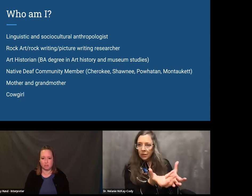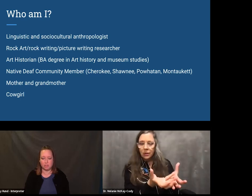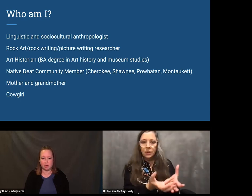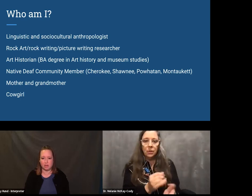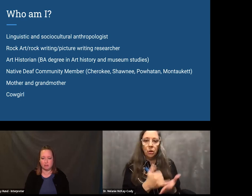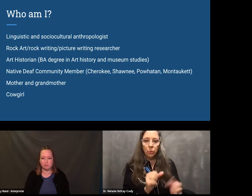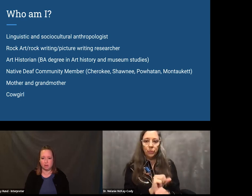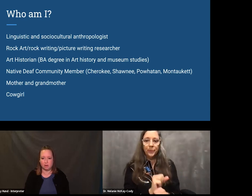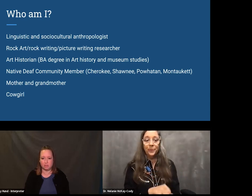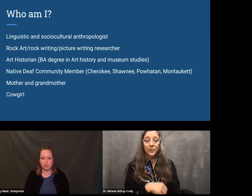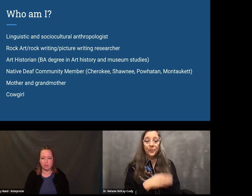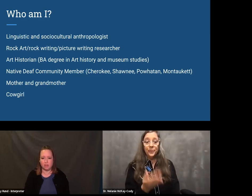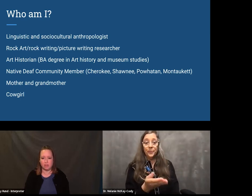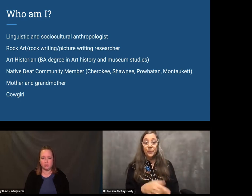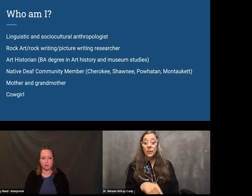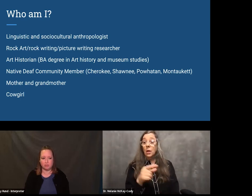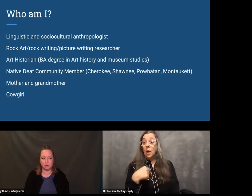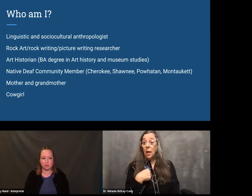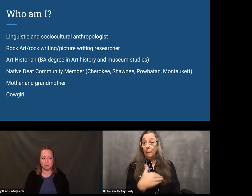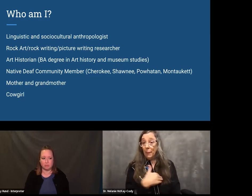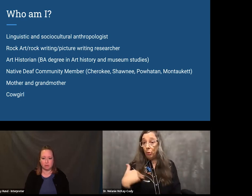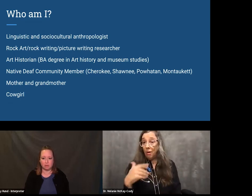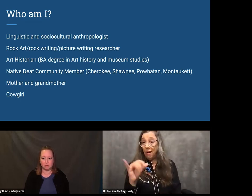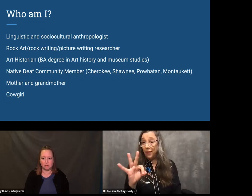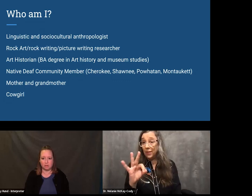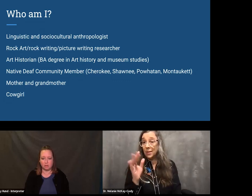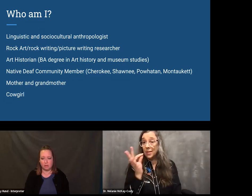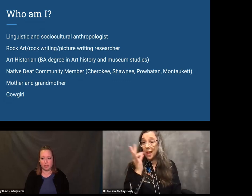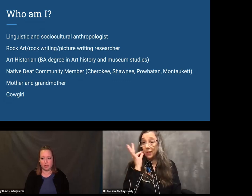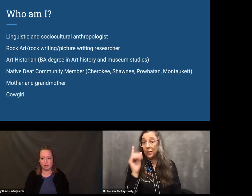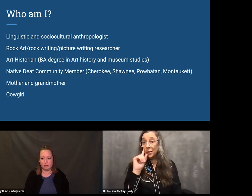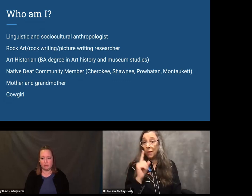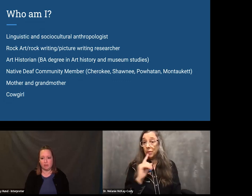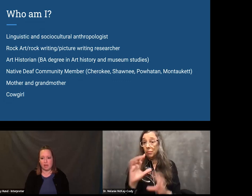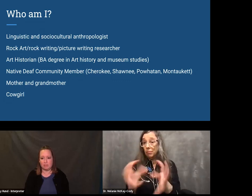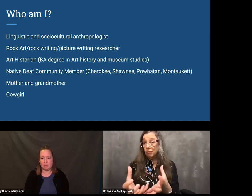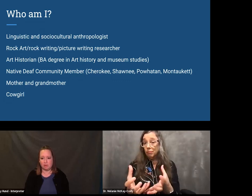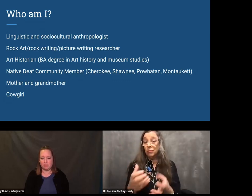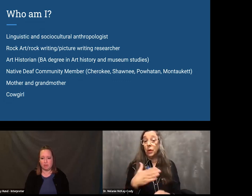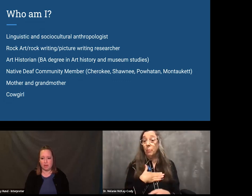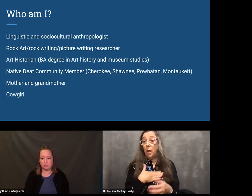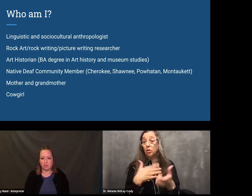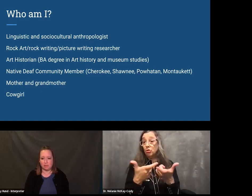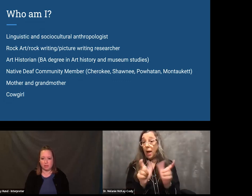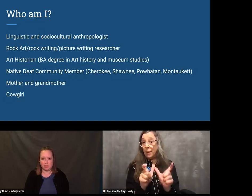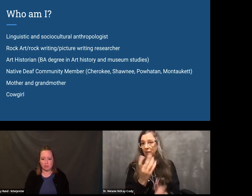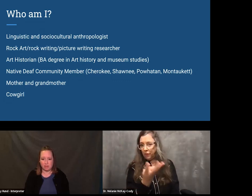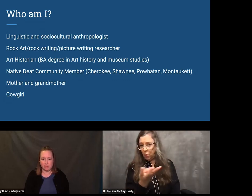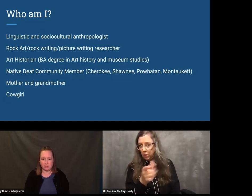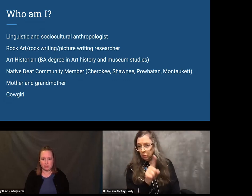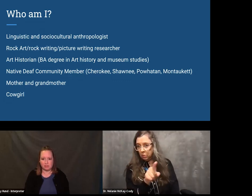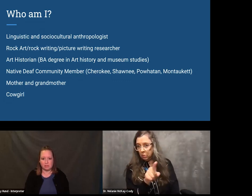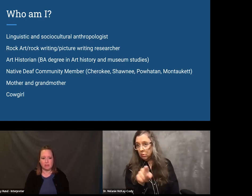a rich understanding of art and the history of art in my work. I'm a member of the native deaf